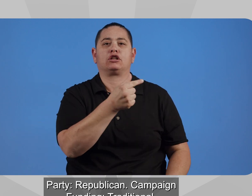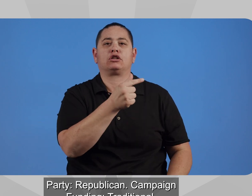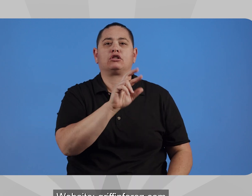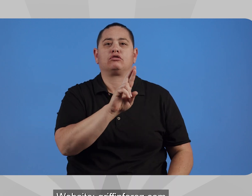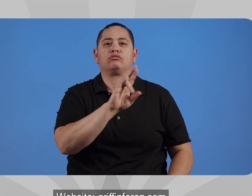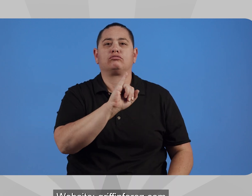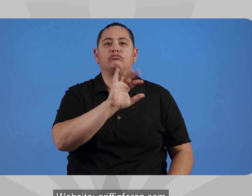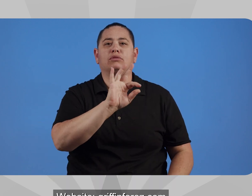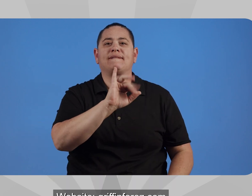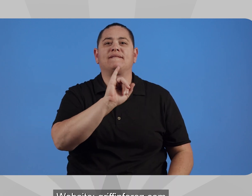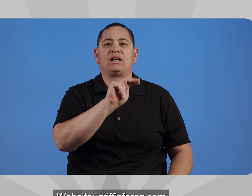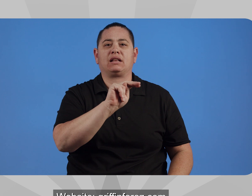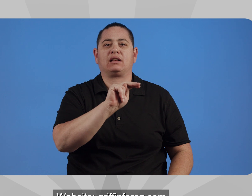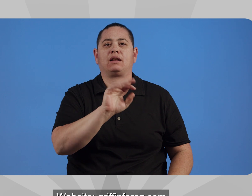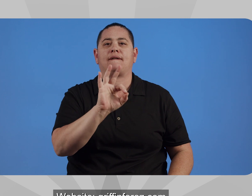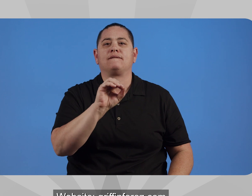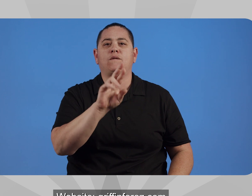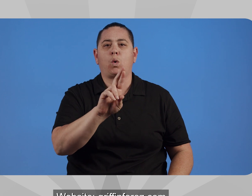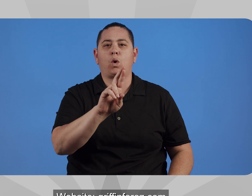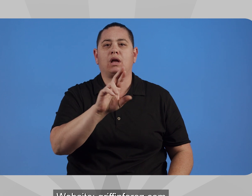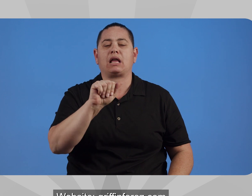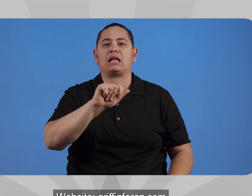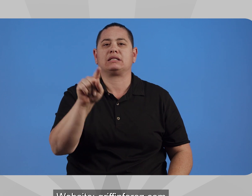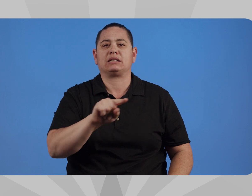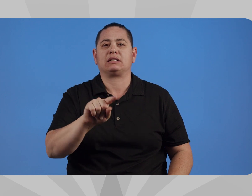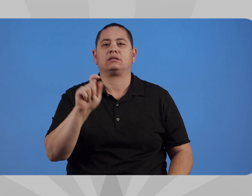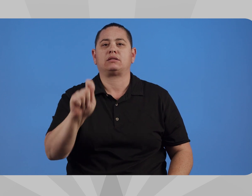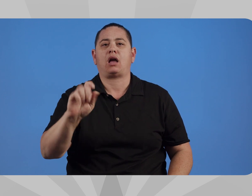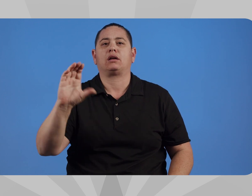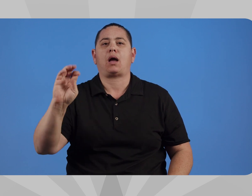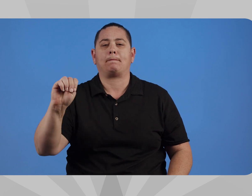Website GriffinForAZ.com